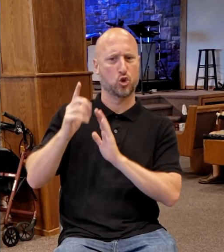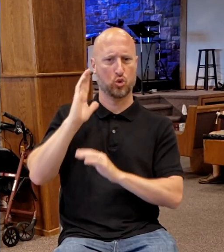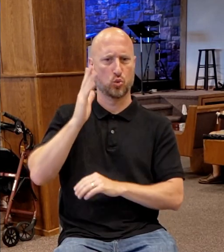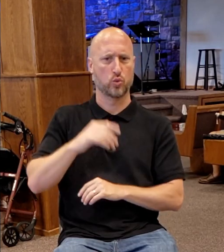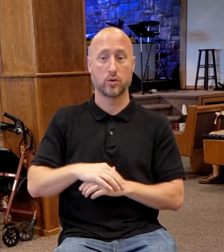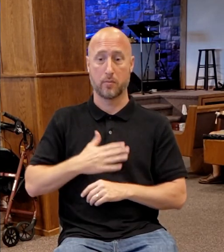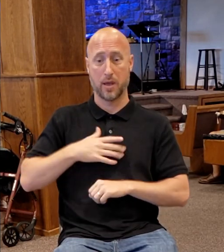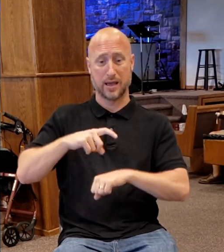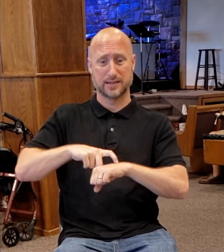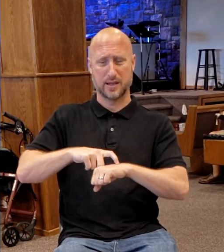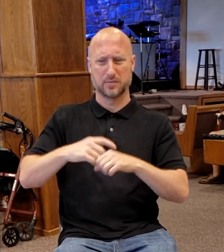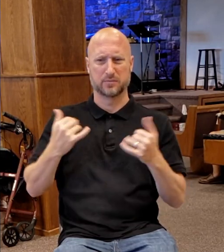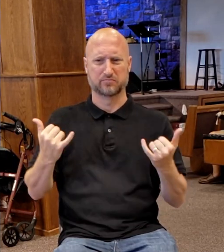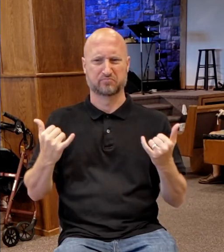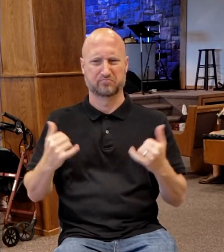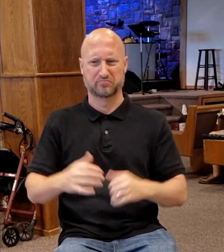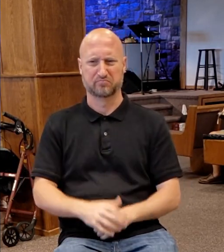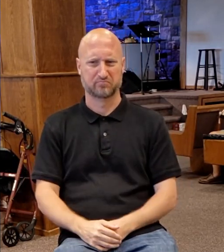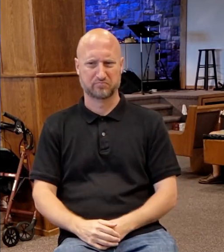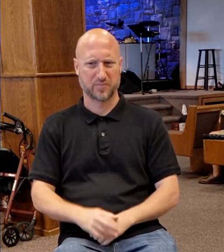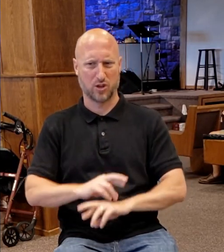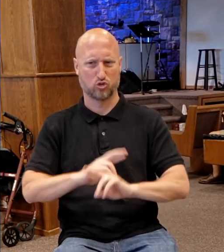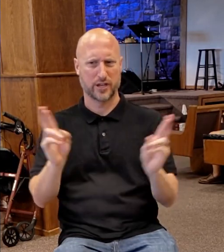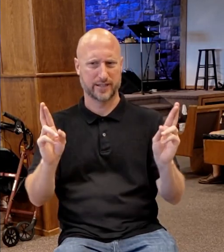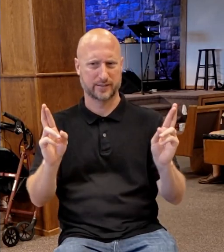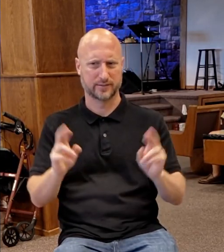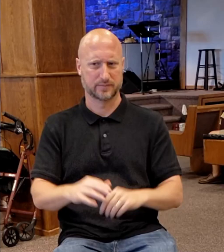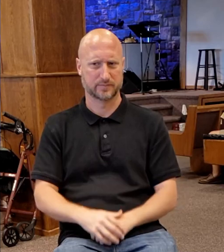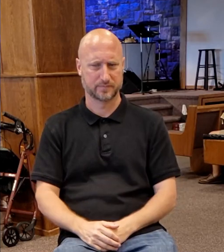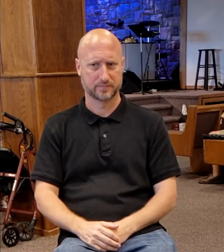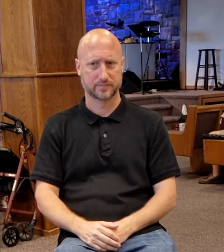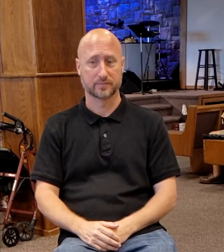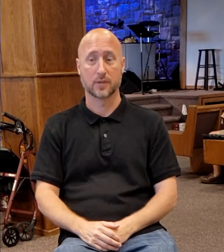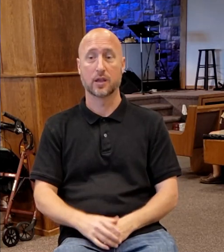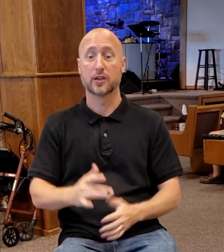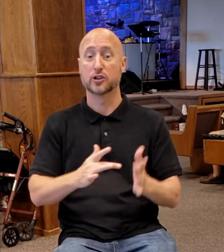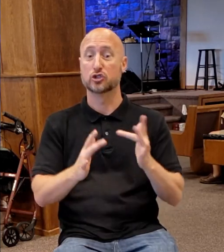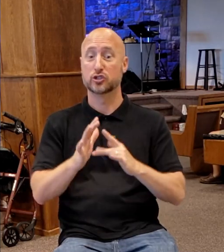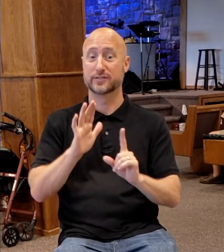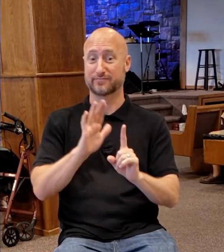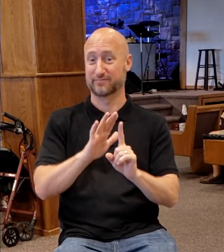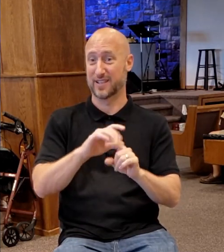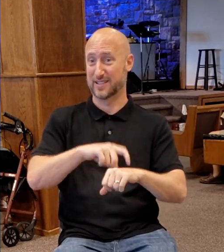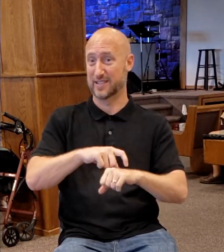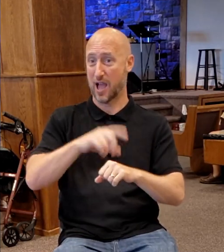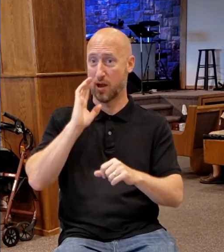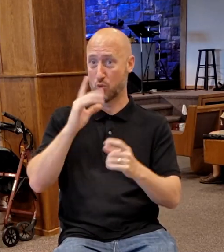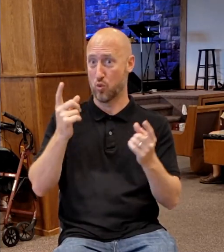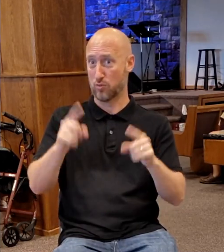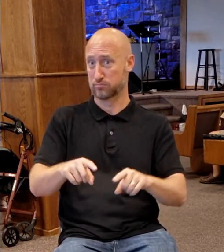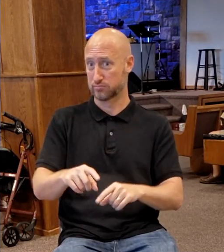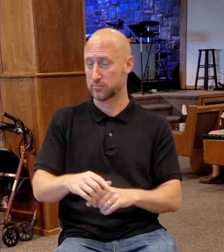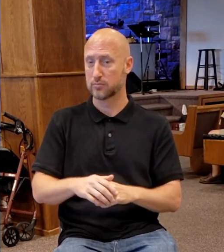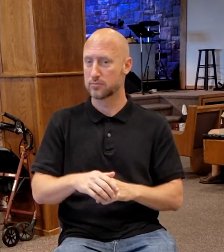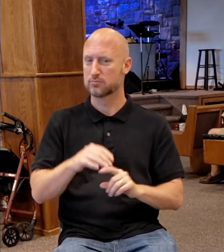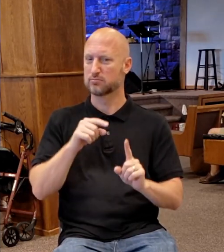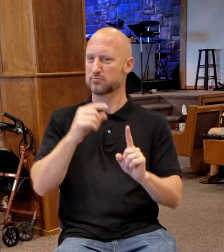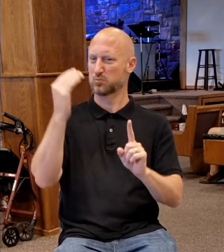yet come. His time would come, and he's aware of that. In fact, when he's before Caiaphas